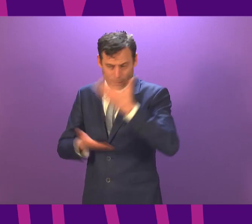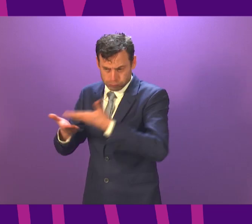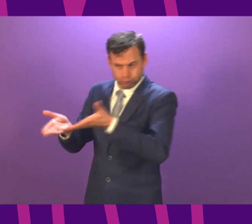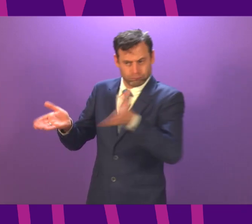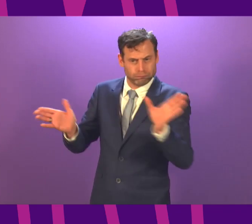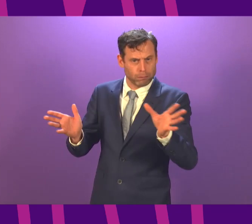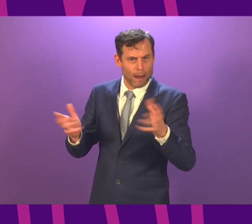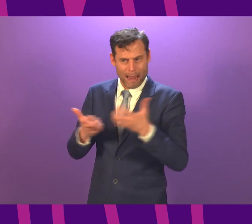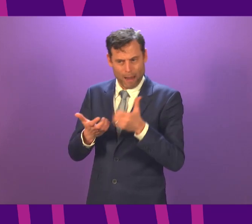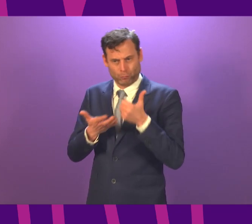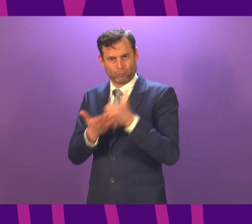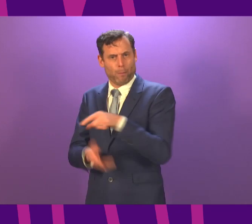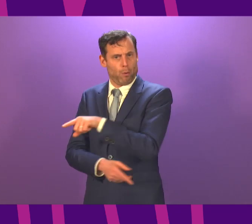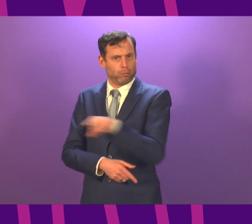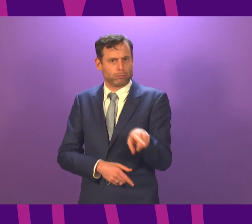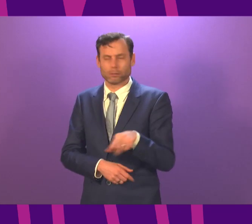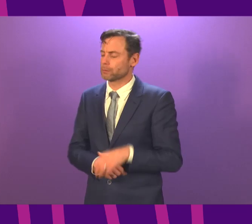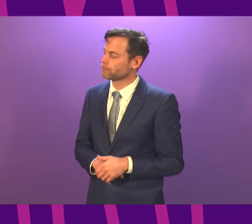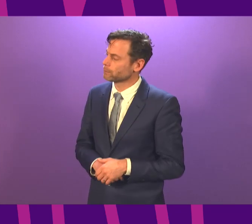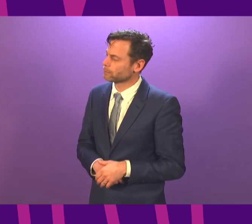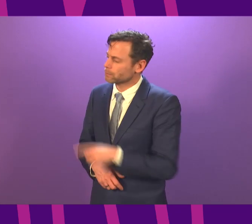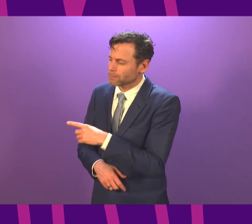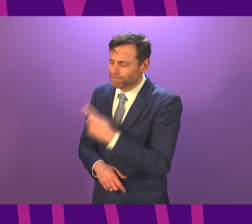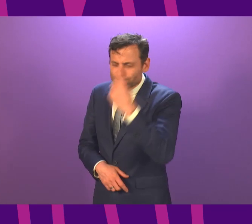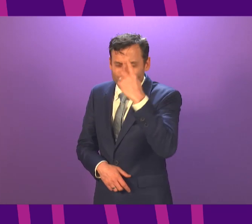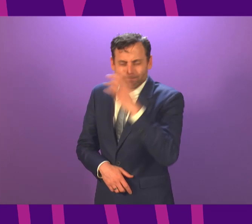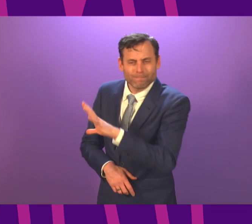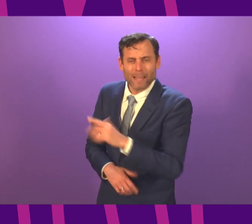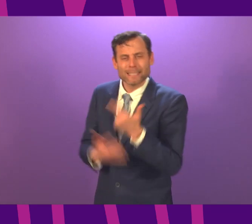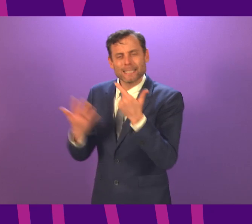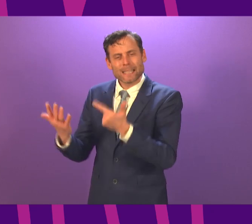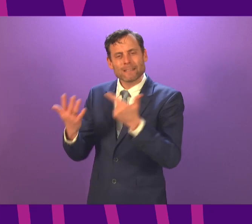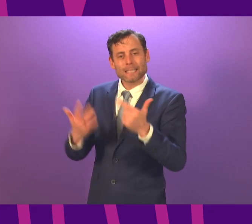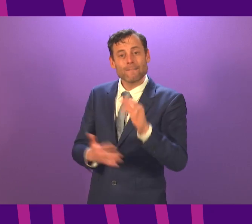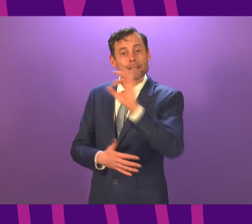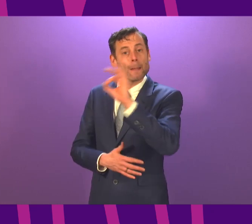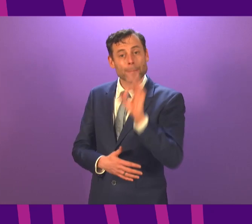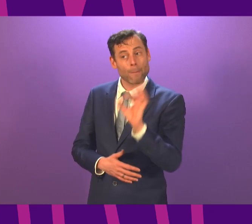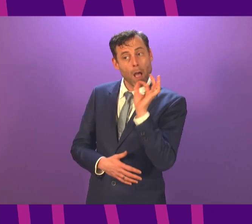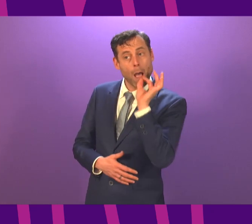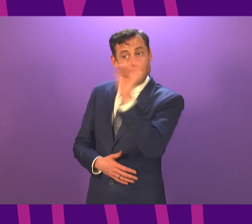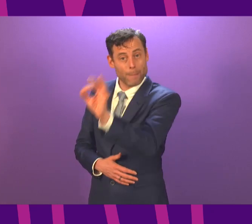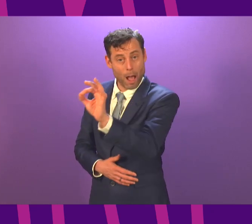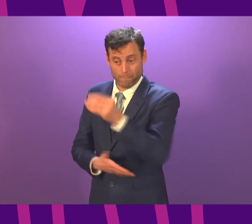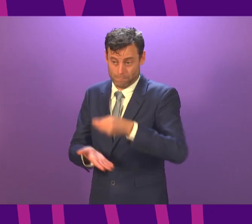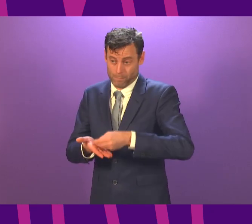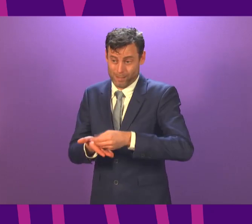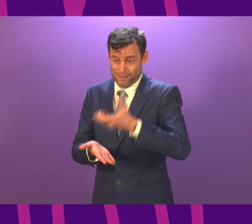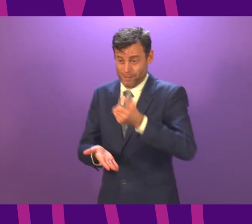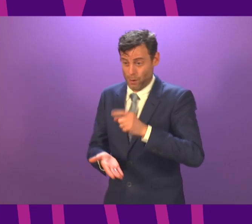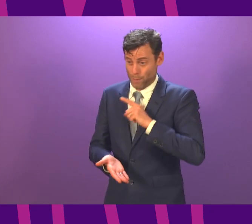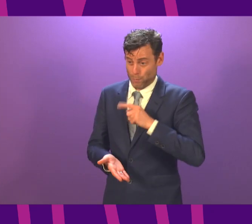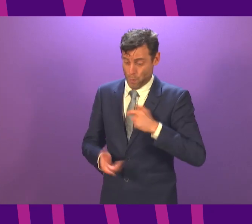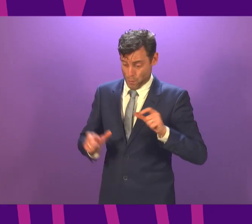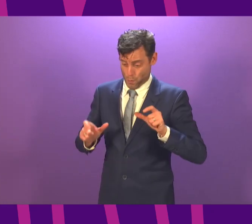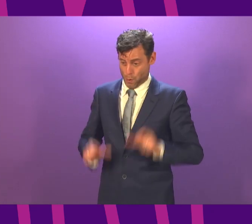Richard Leonard. Thank you but if 77% of those people who apply to the self-isolation support scheme do not receive a payment then